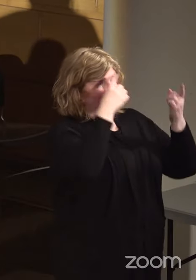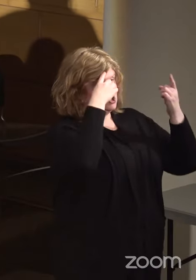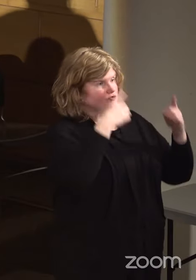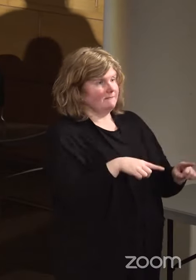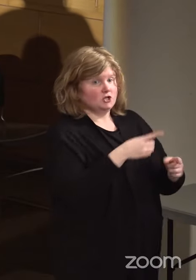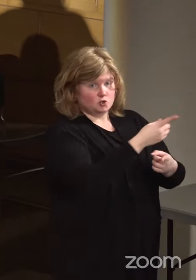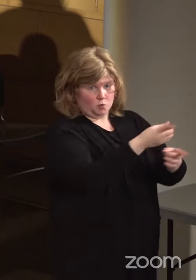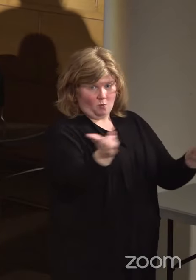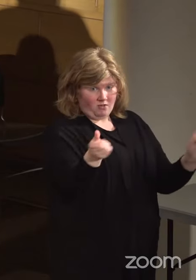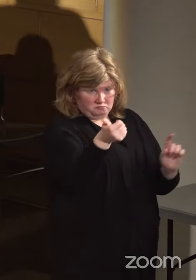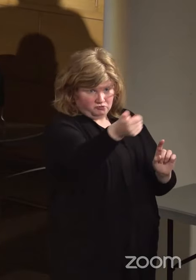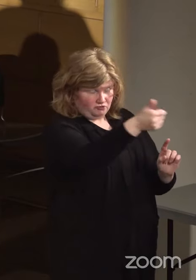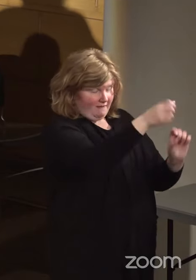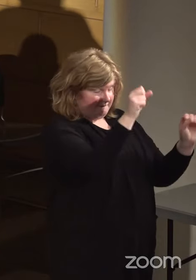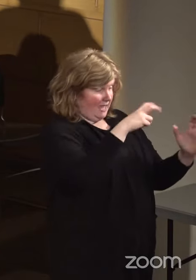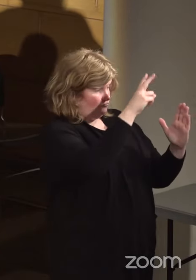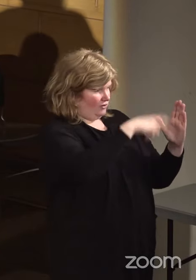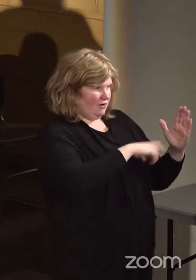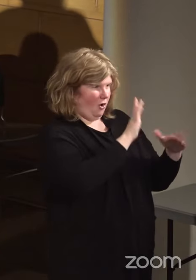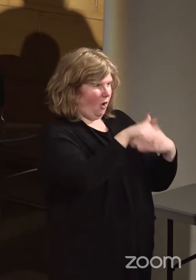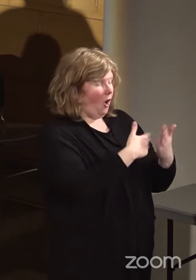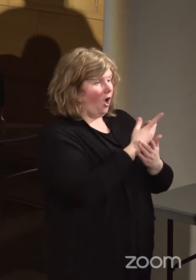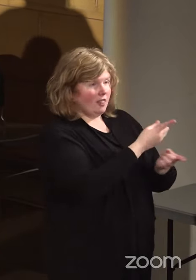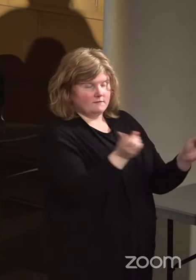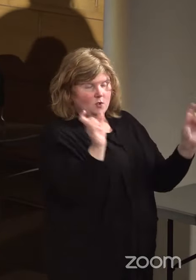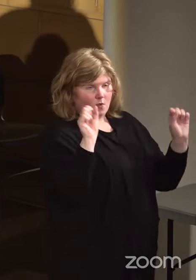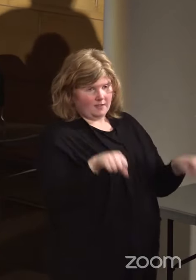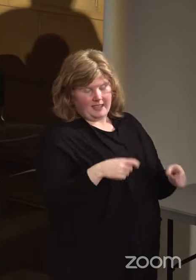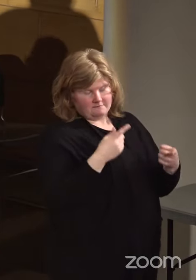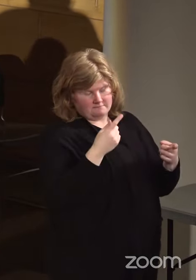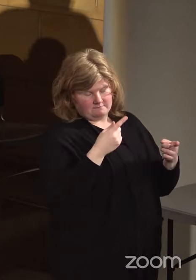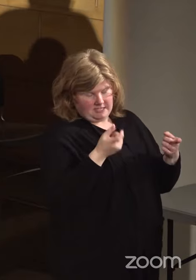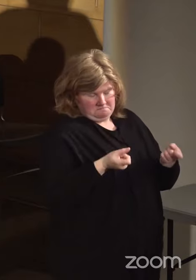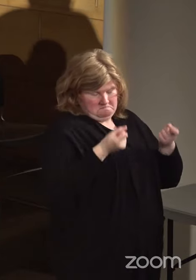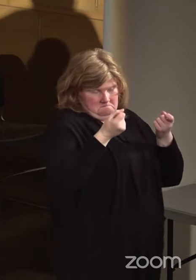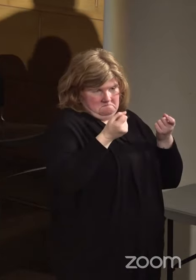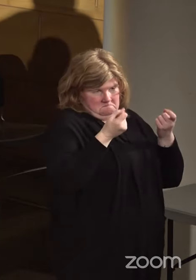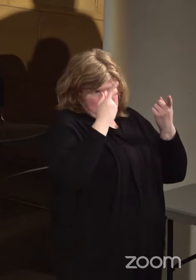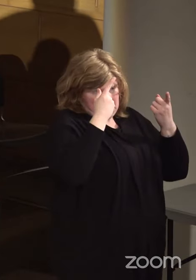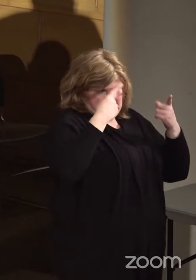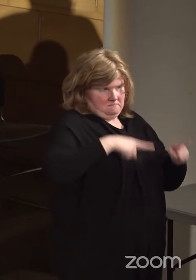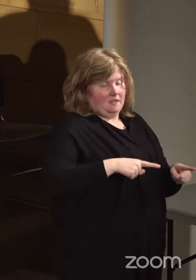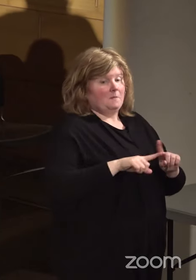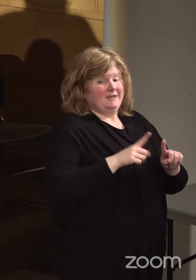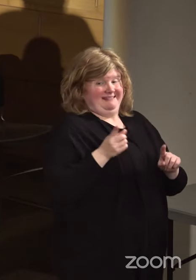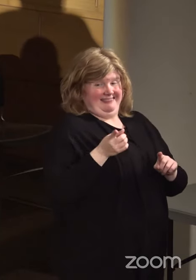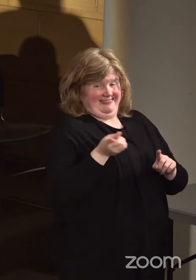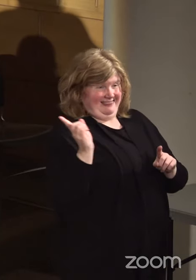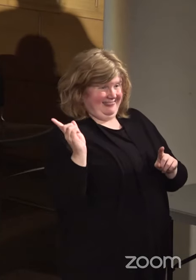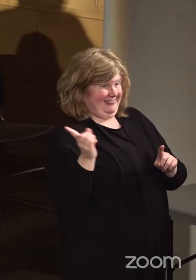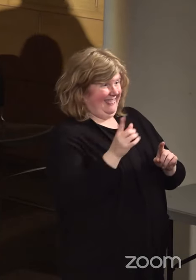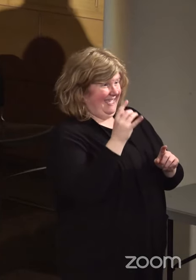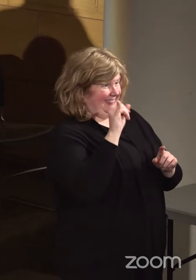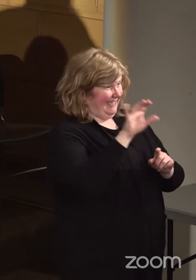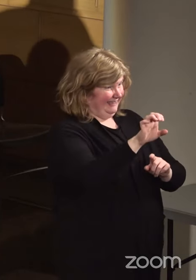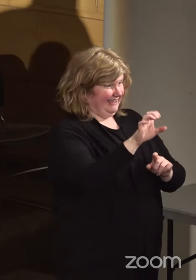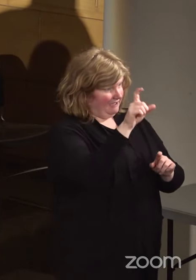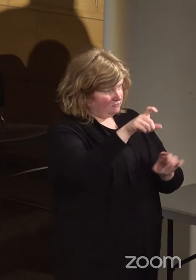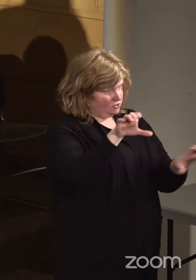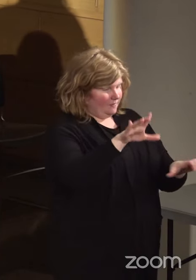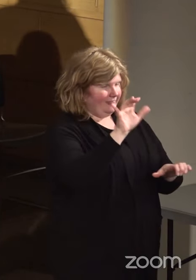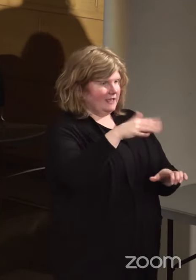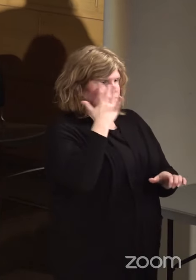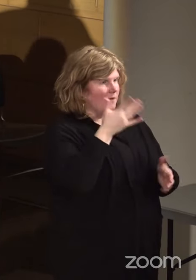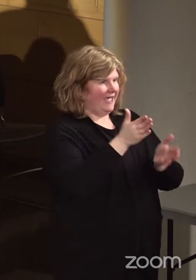can look at, too. And all of you all can be on the same page. What they have to do is, and that's why we asked the